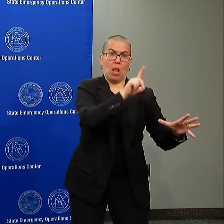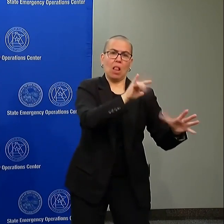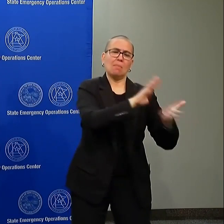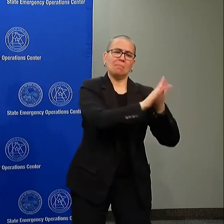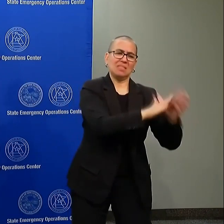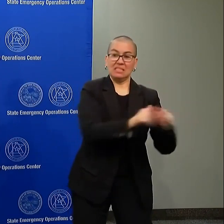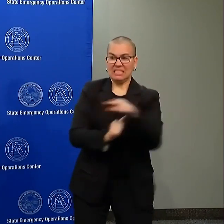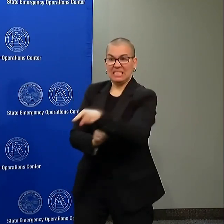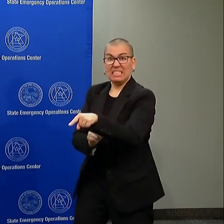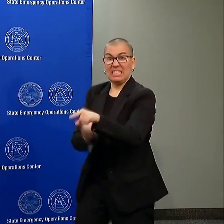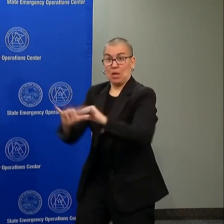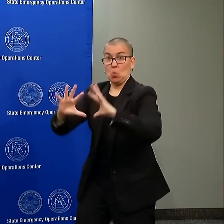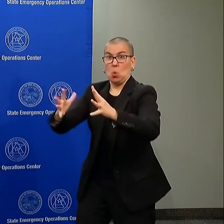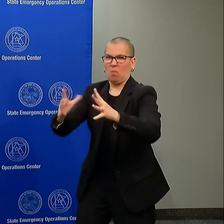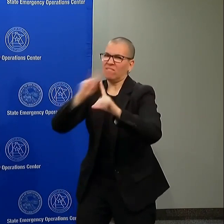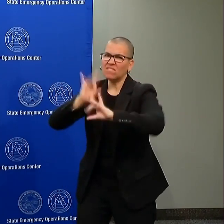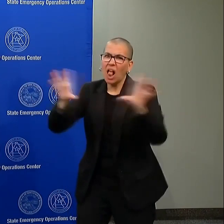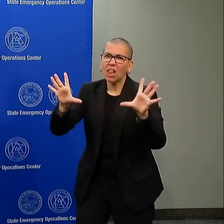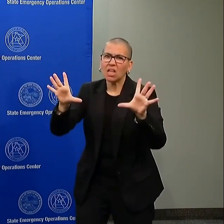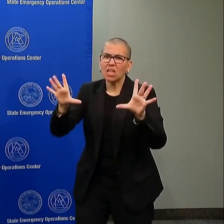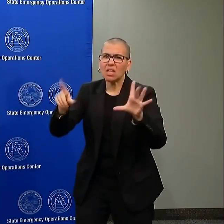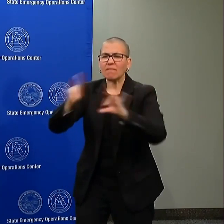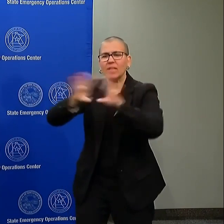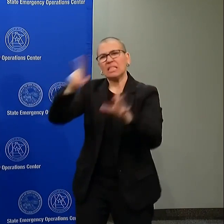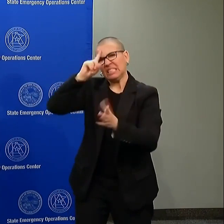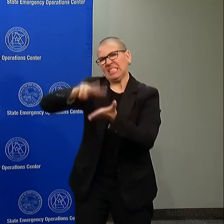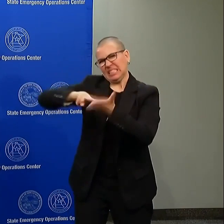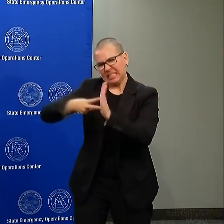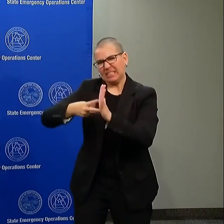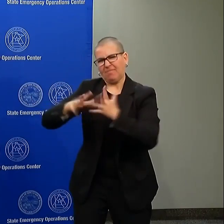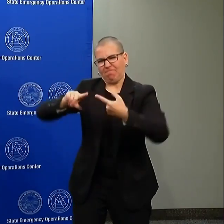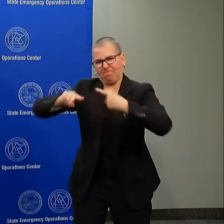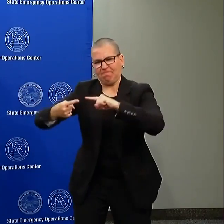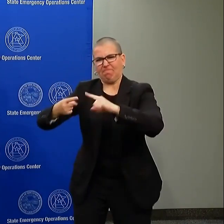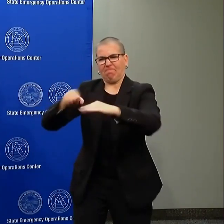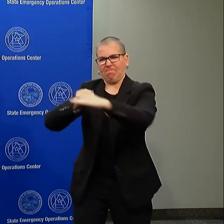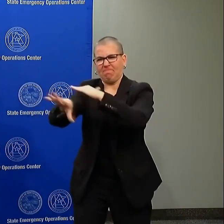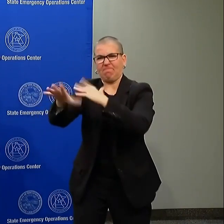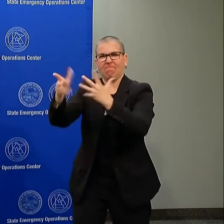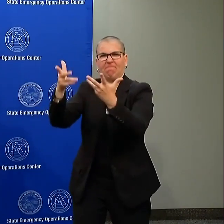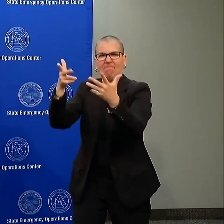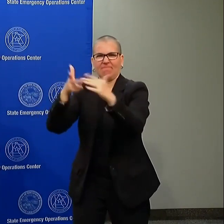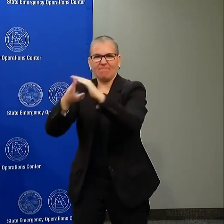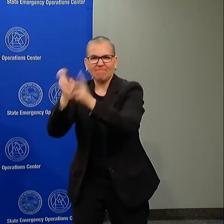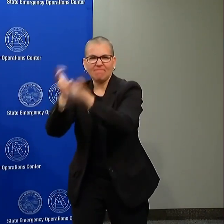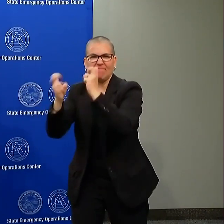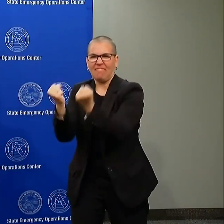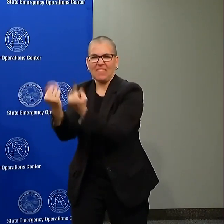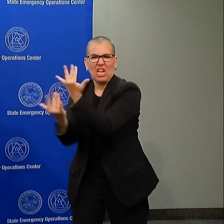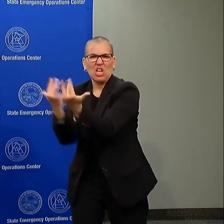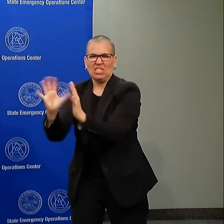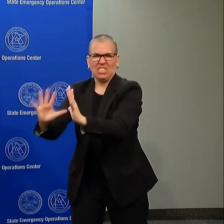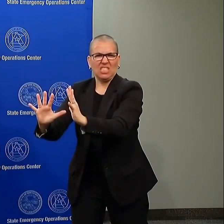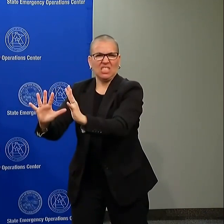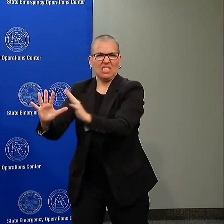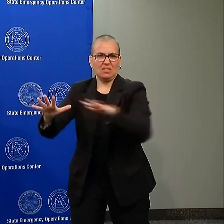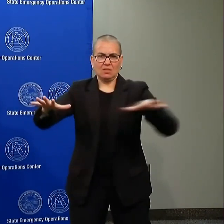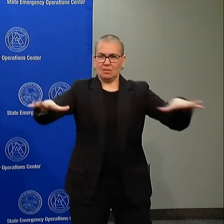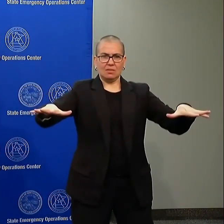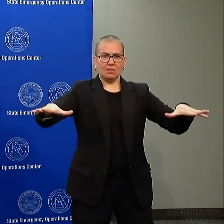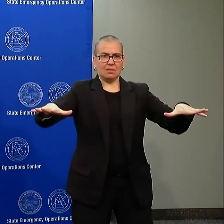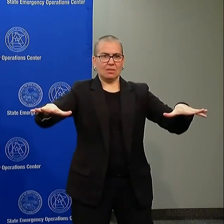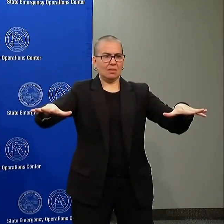We're in the middle of a pandemic right now. We have two crises that are sandwiched on top of one another.